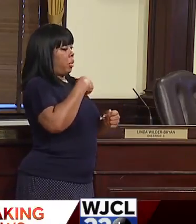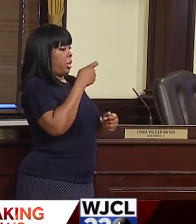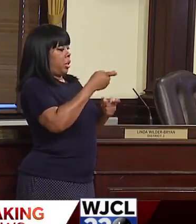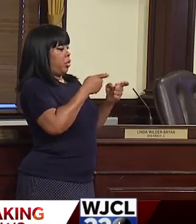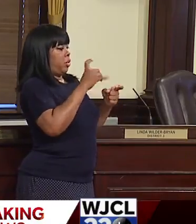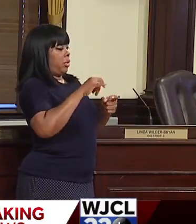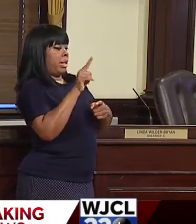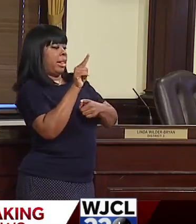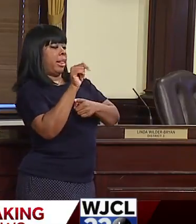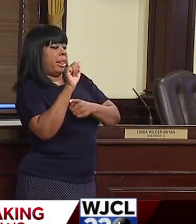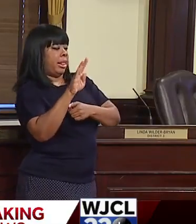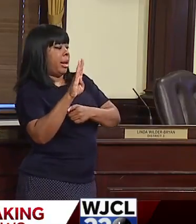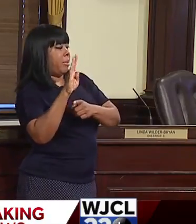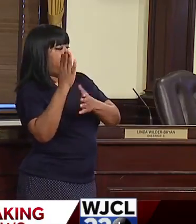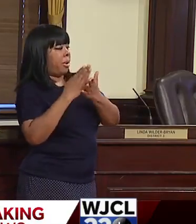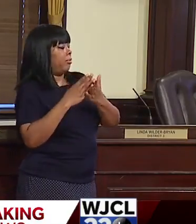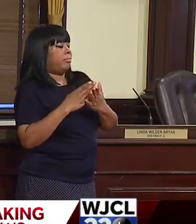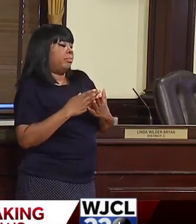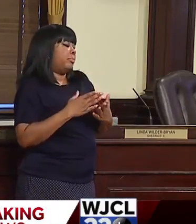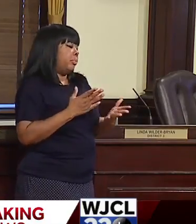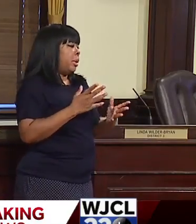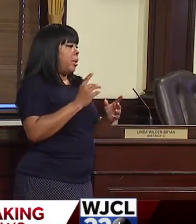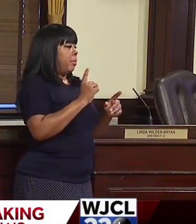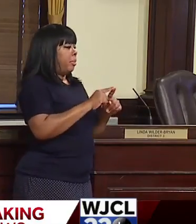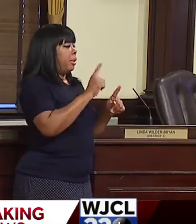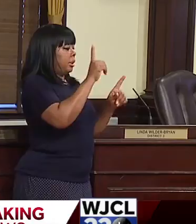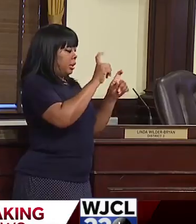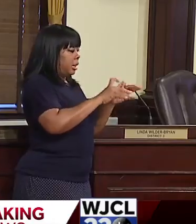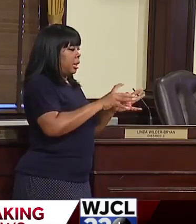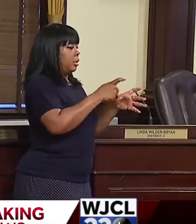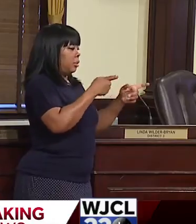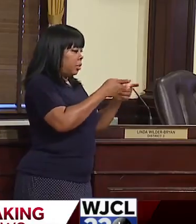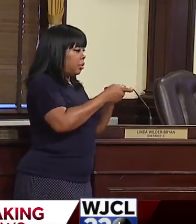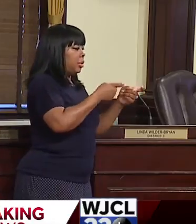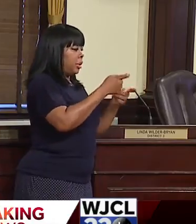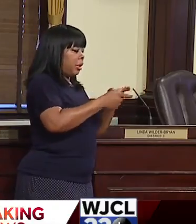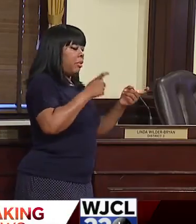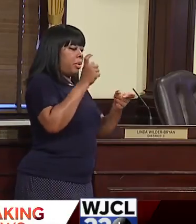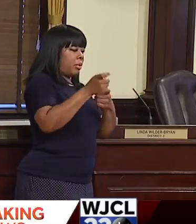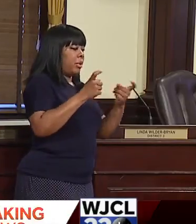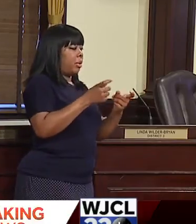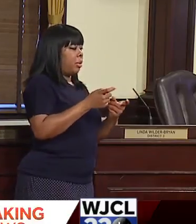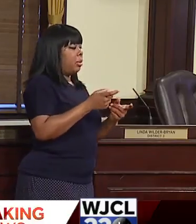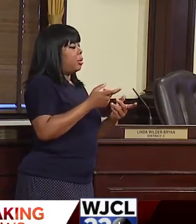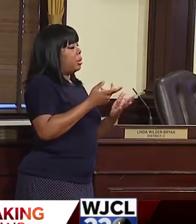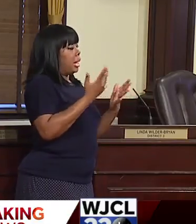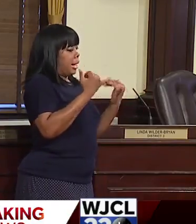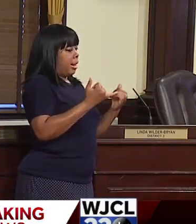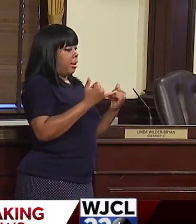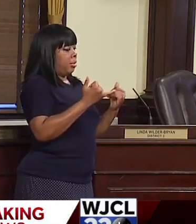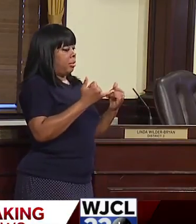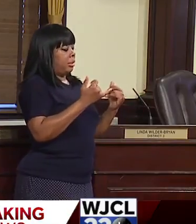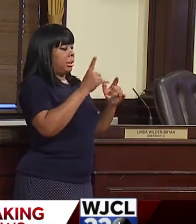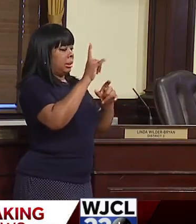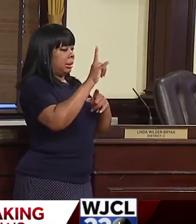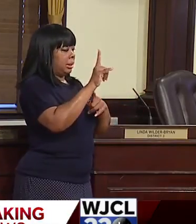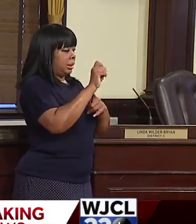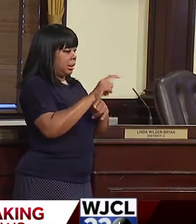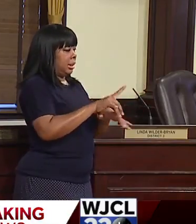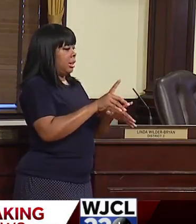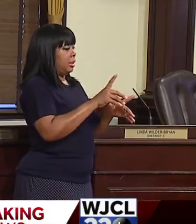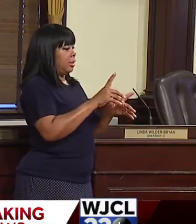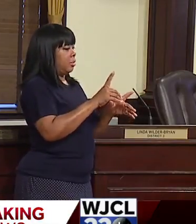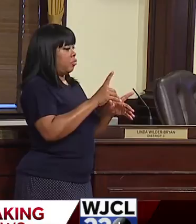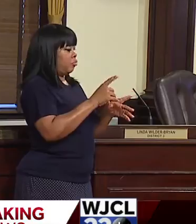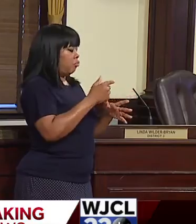side of it. But we need to have ways that we're able to provide reliable test results in a relatively short period of time. Um, to that